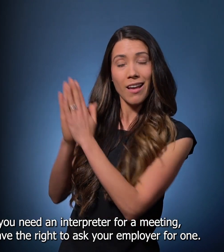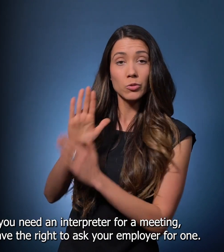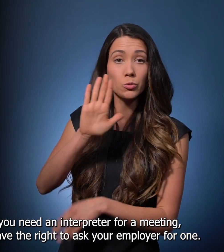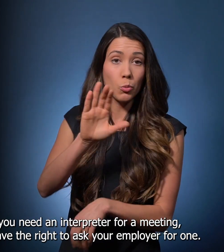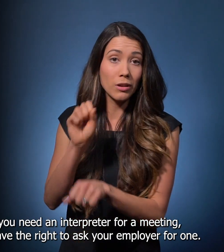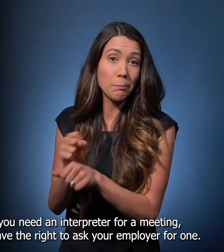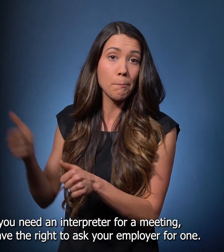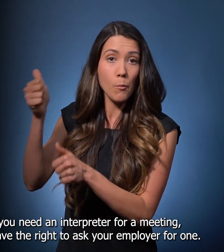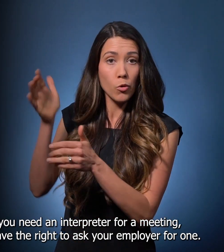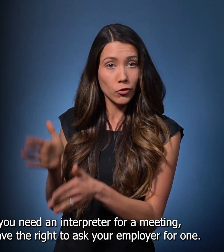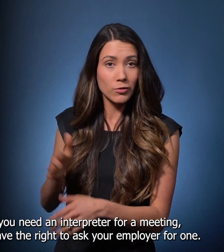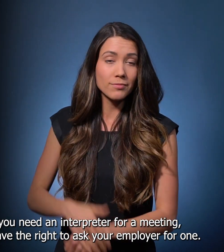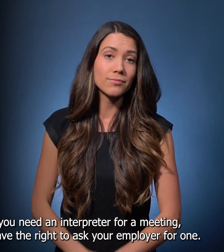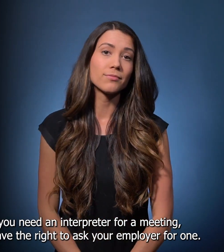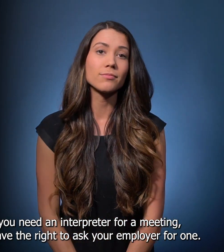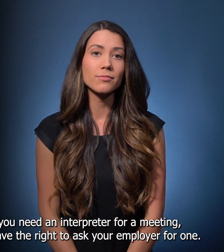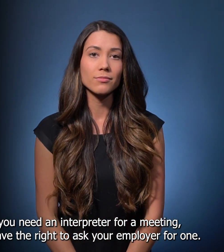have the right to ask your employer for one.